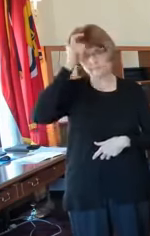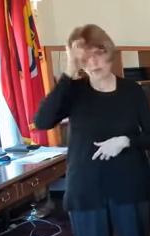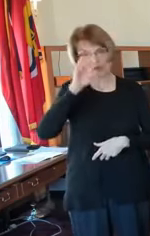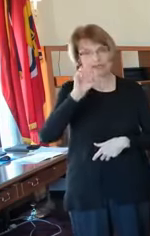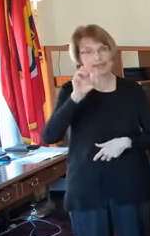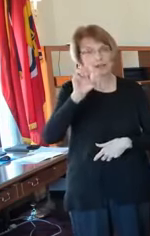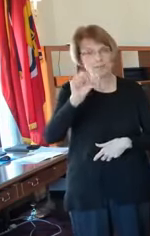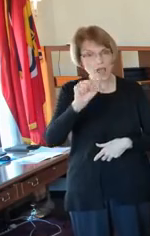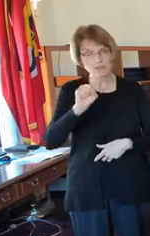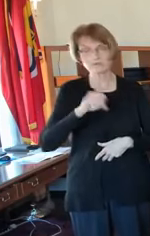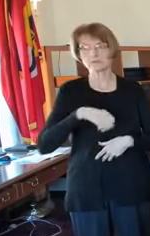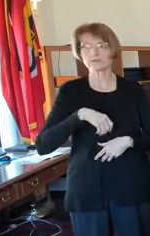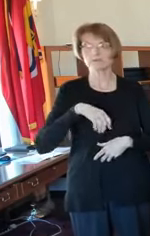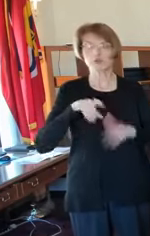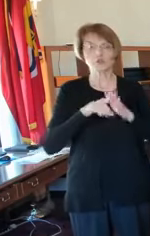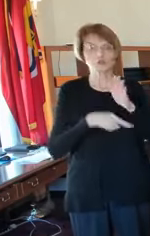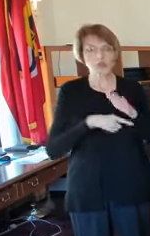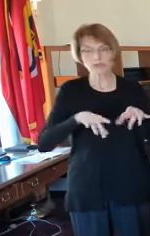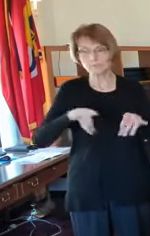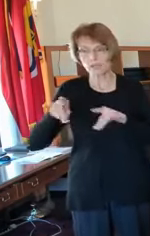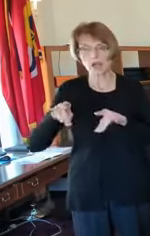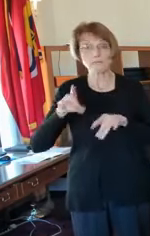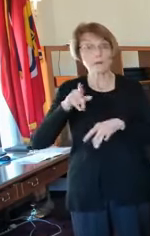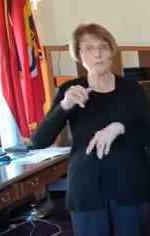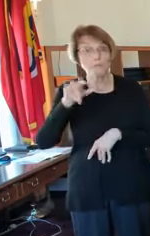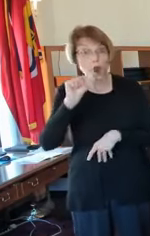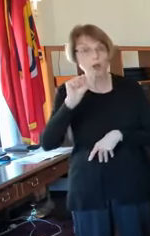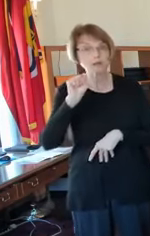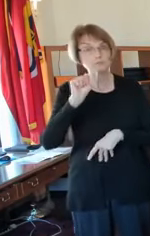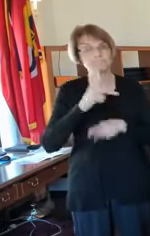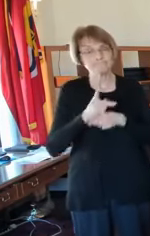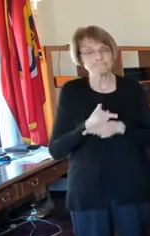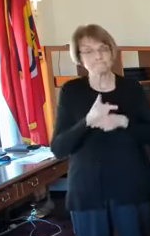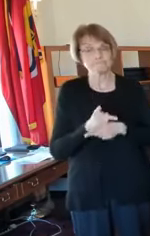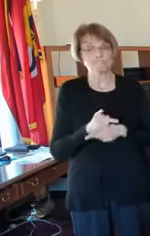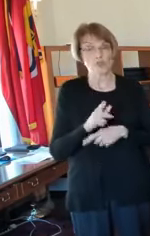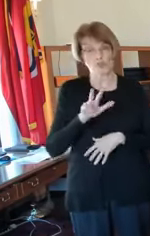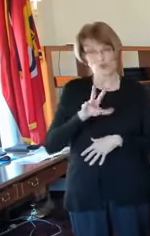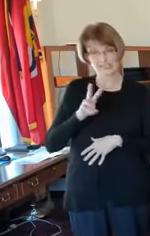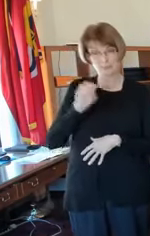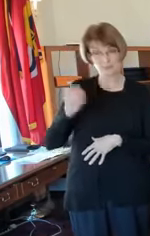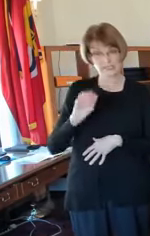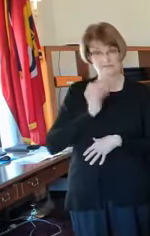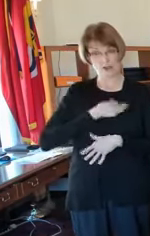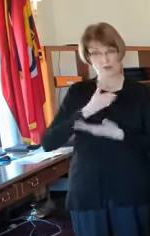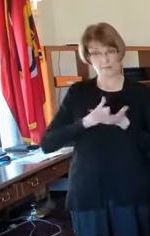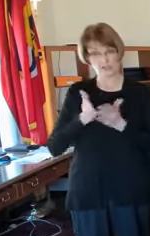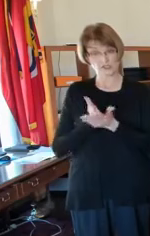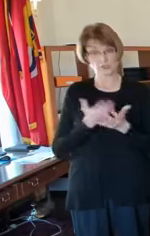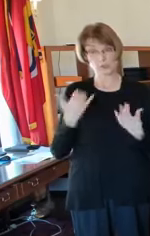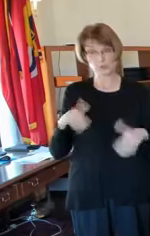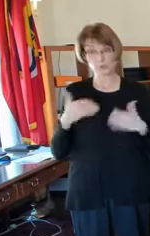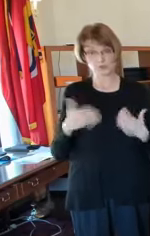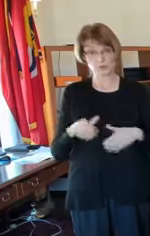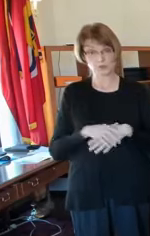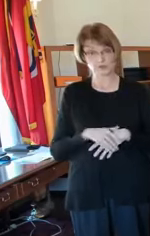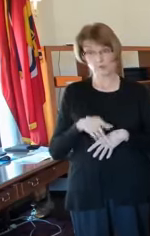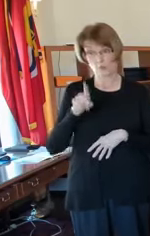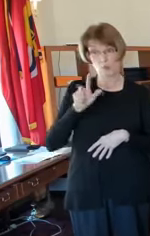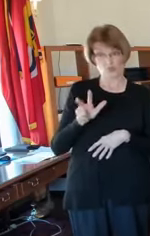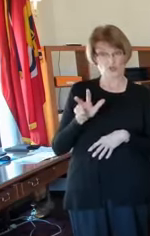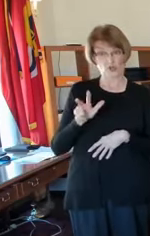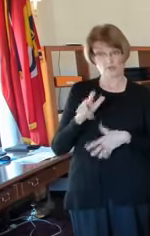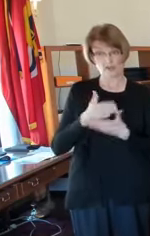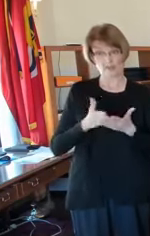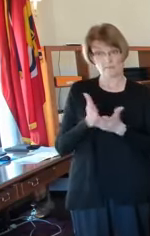trash pickup, parks, 36% of your revenue, just imagine, you know, a one third over a third